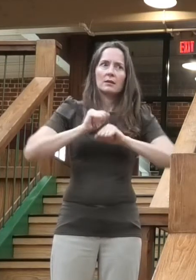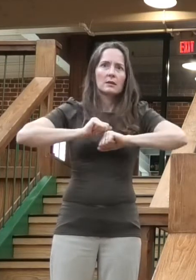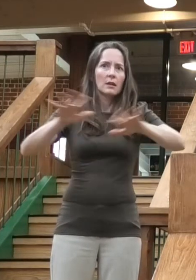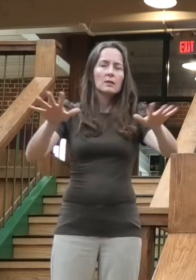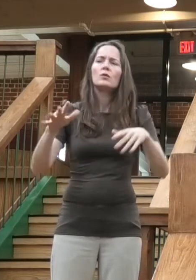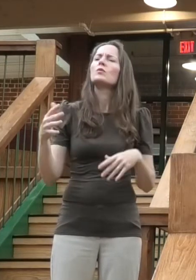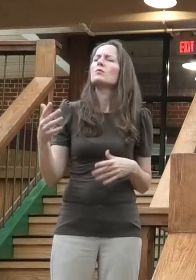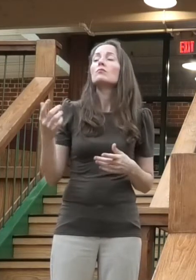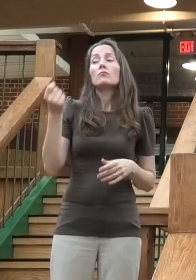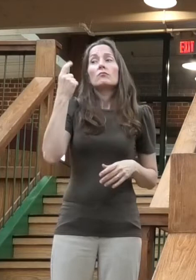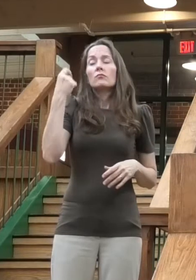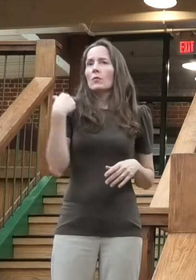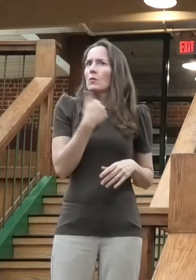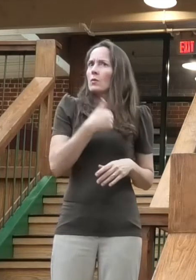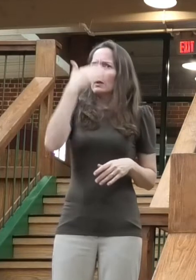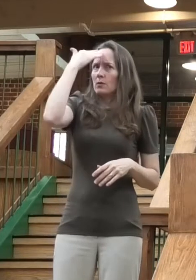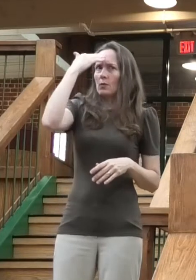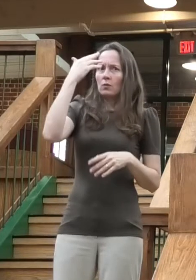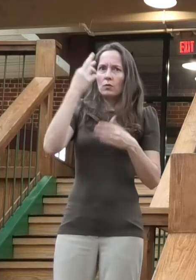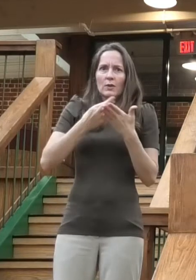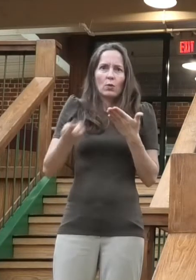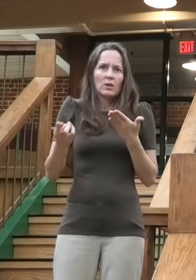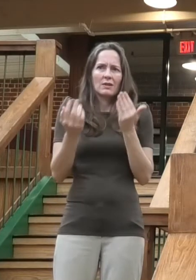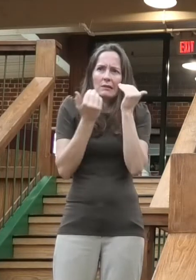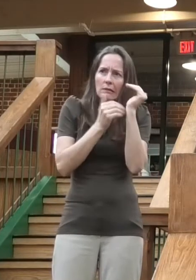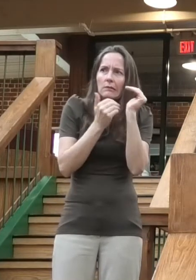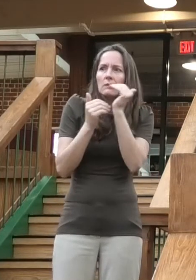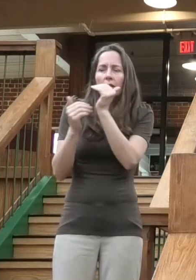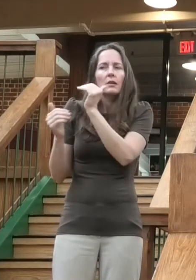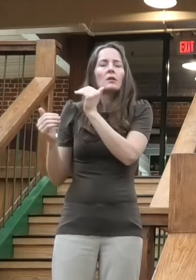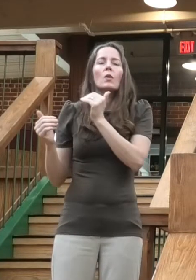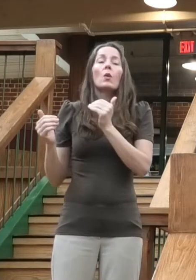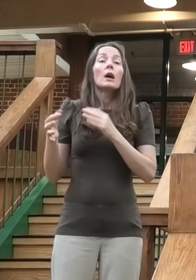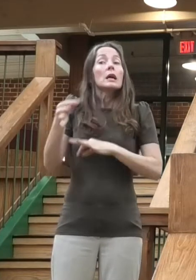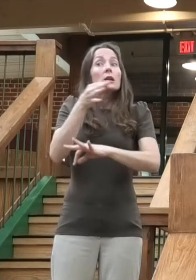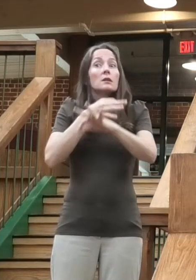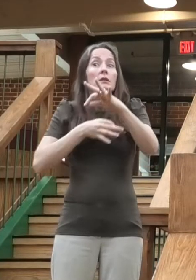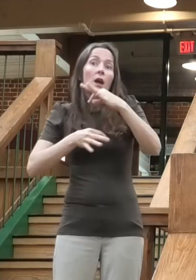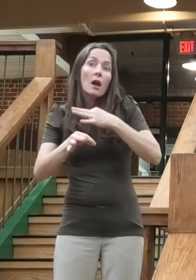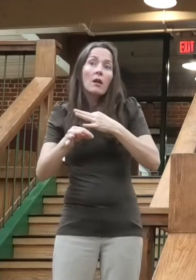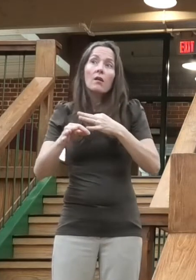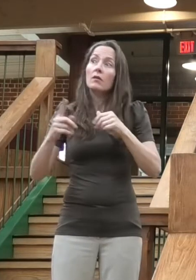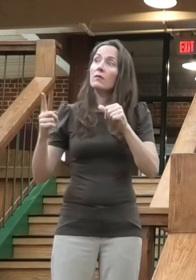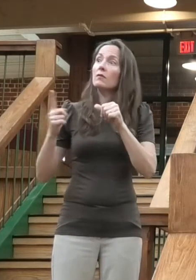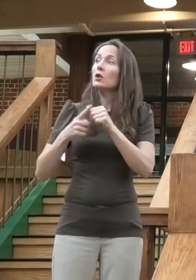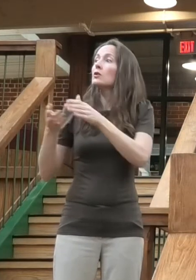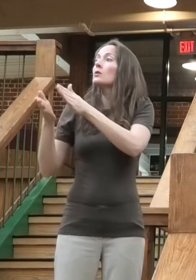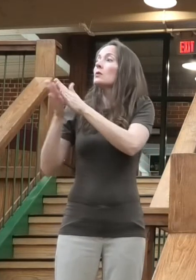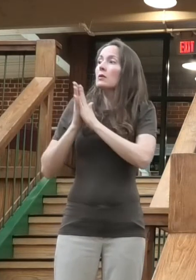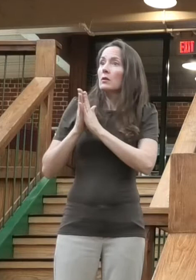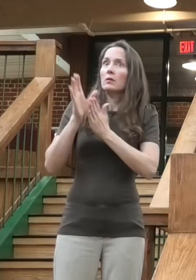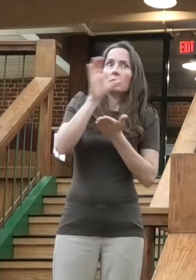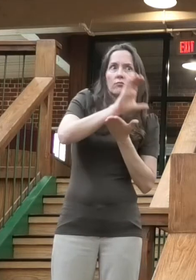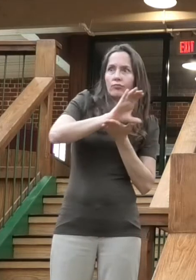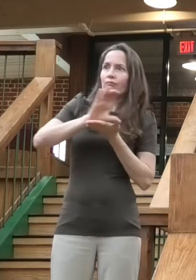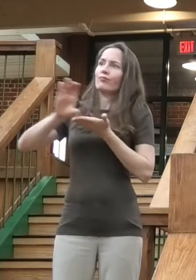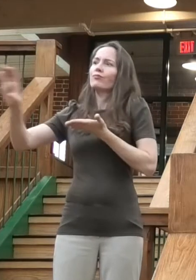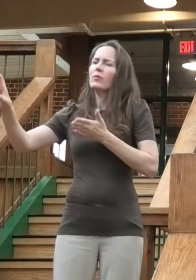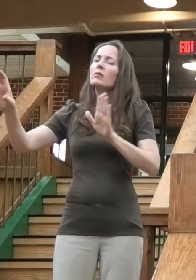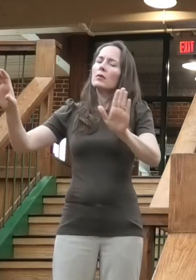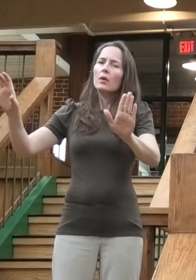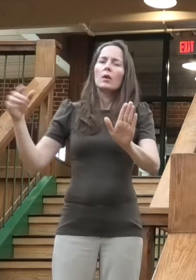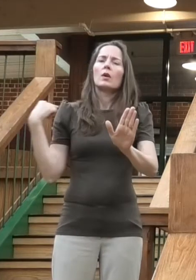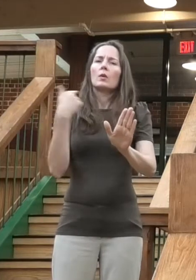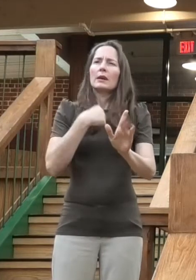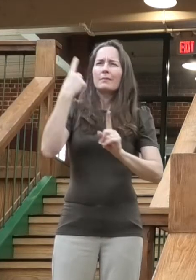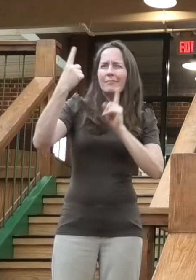were limited. And instead of big grants to the first few, we targeted specific industries that were particularly